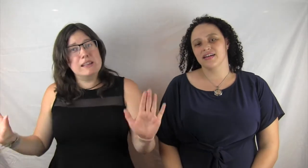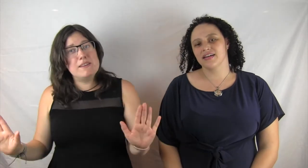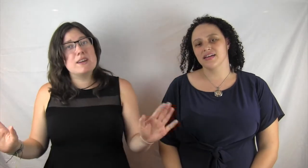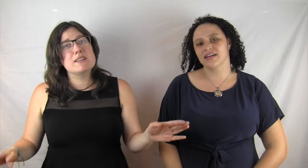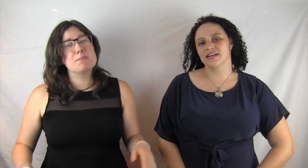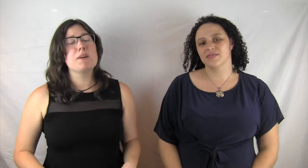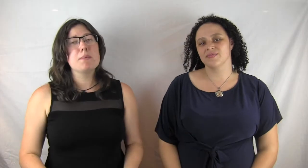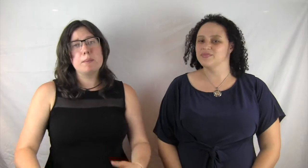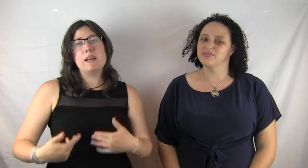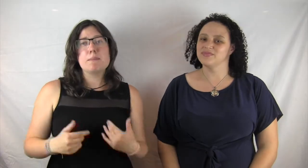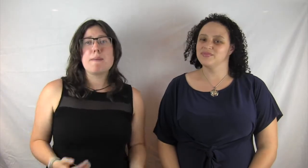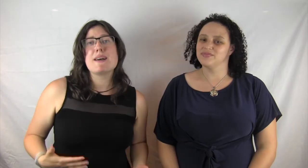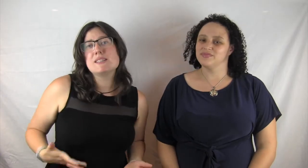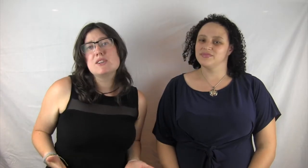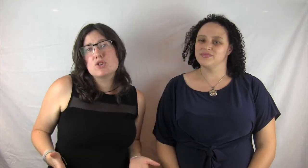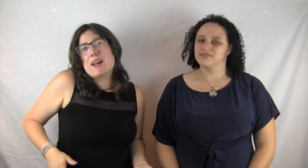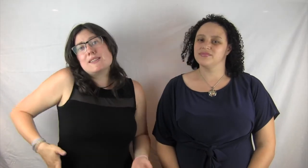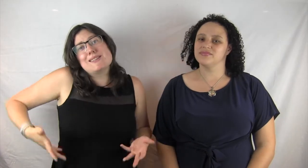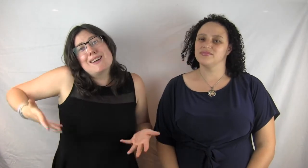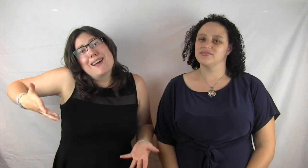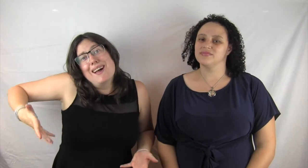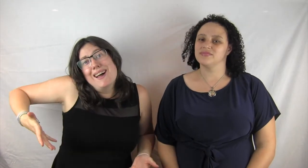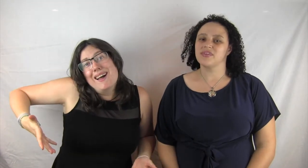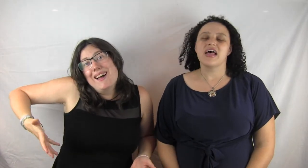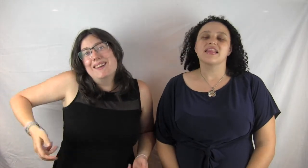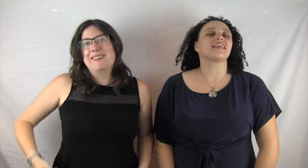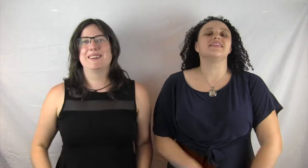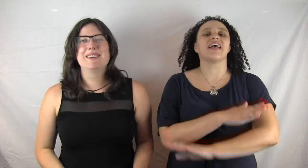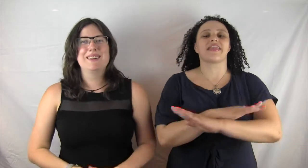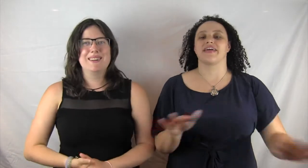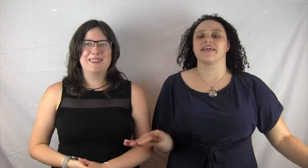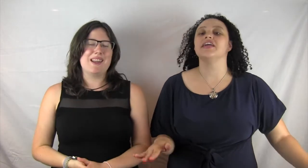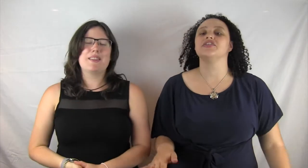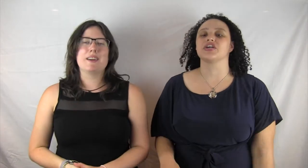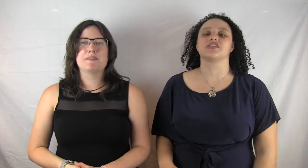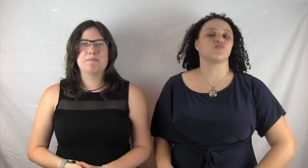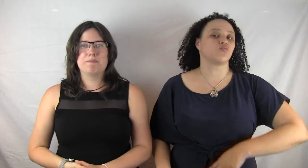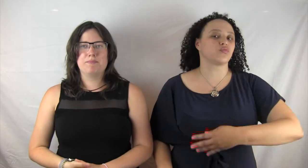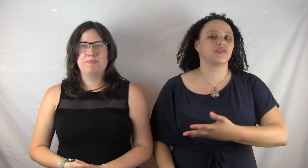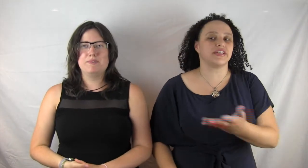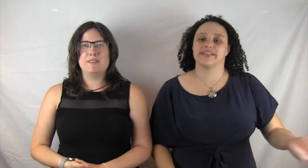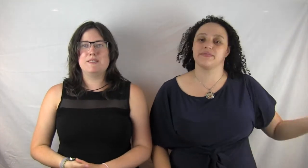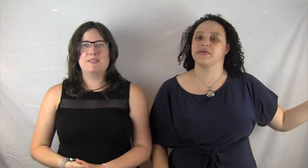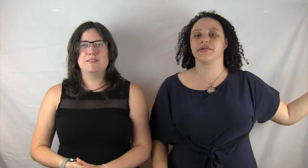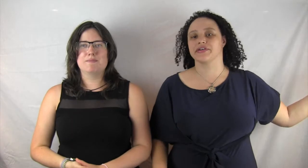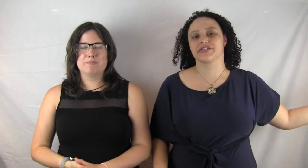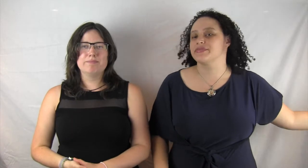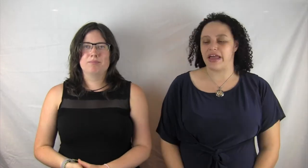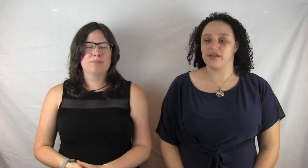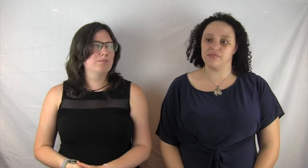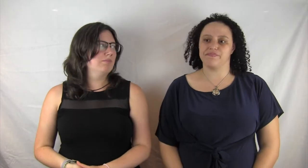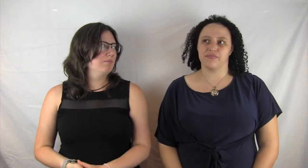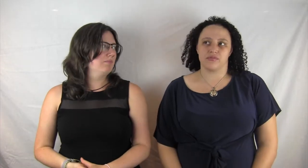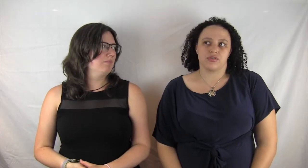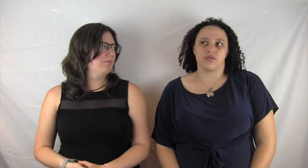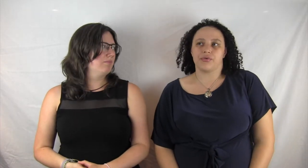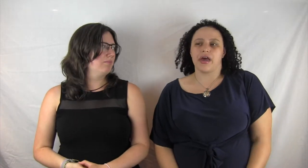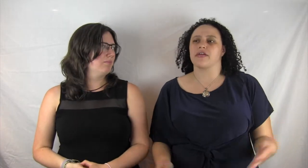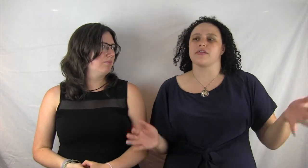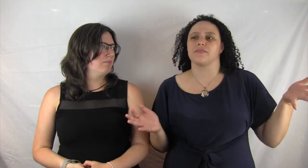leaving is probably in my best interest. Nothing. He just disappears. And so yeah, the